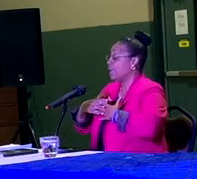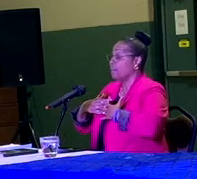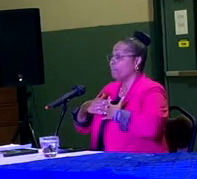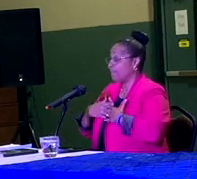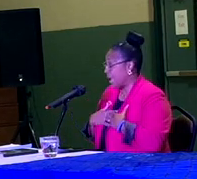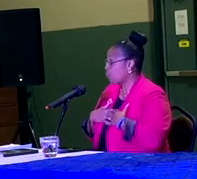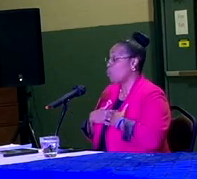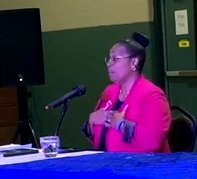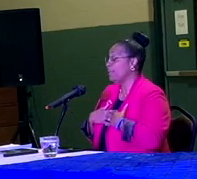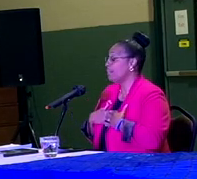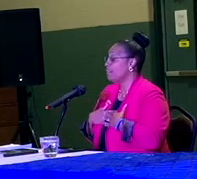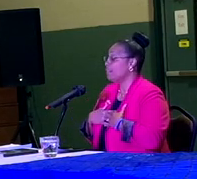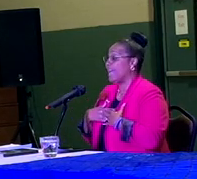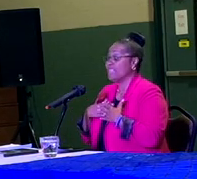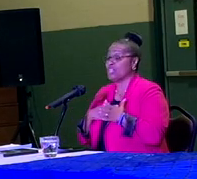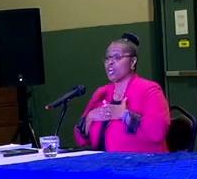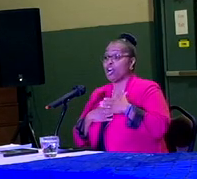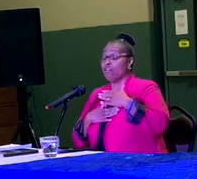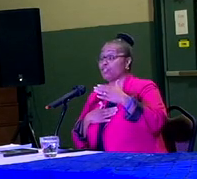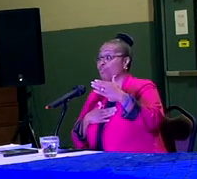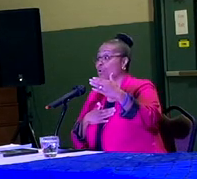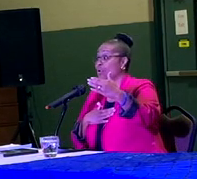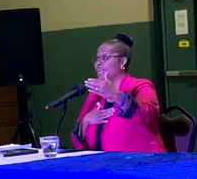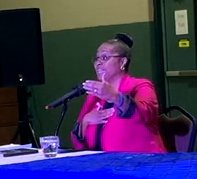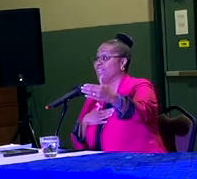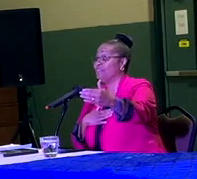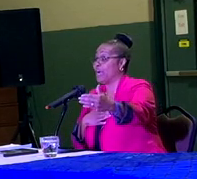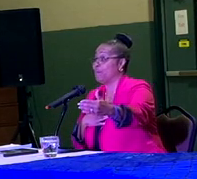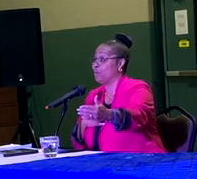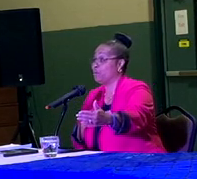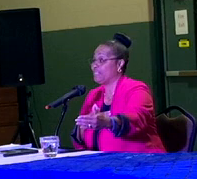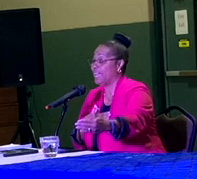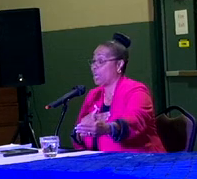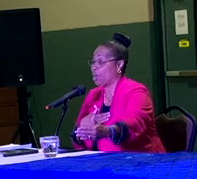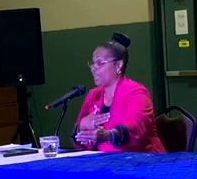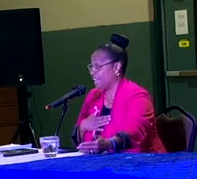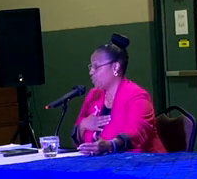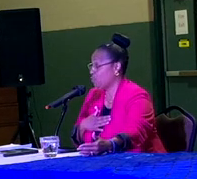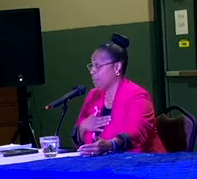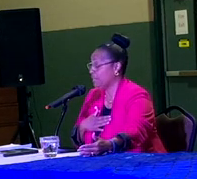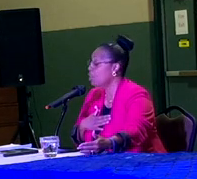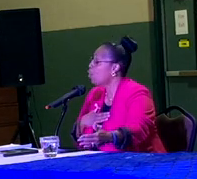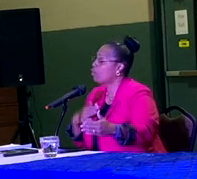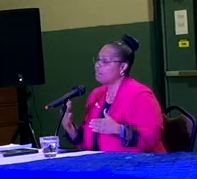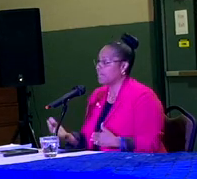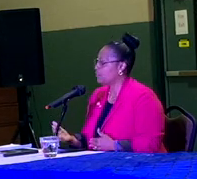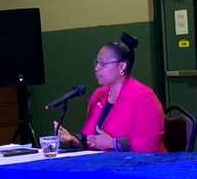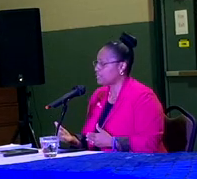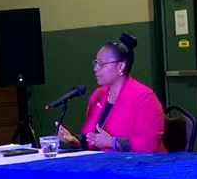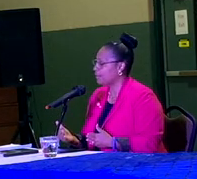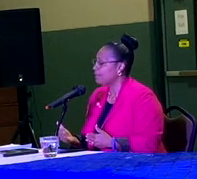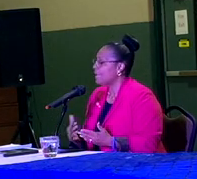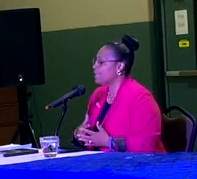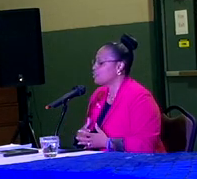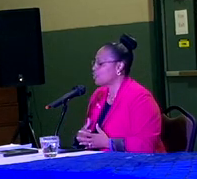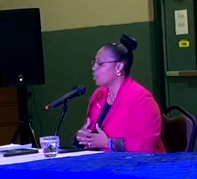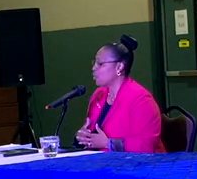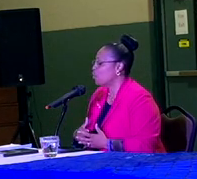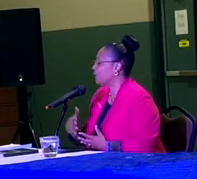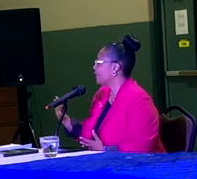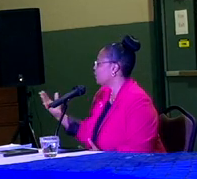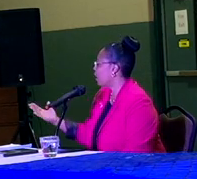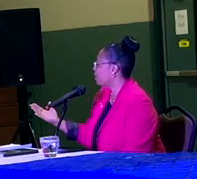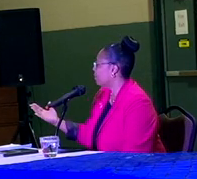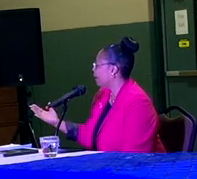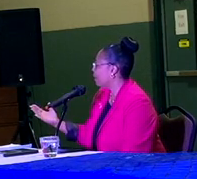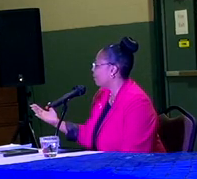am a black woman that is uncomfortable in an environment with a Caucasian woman, or vice versa. And so